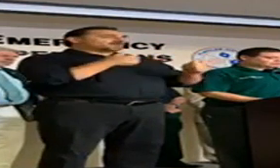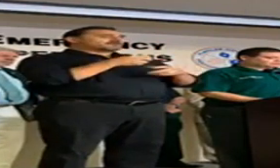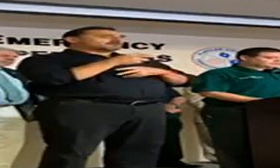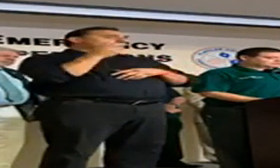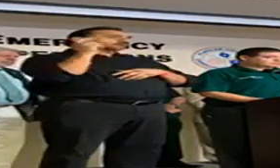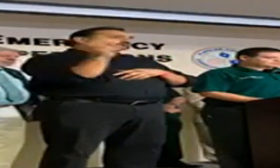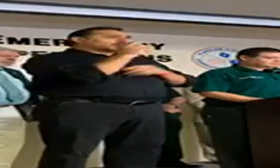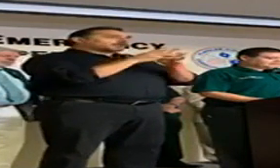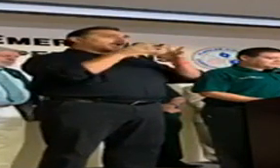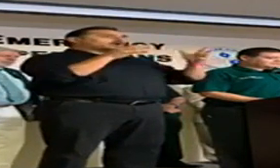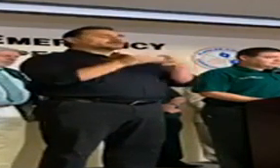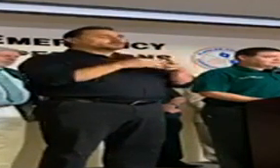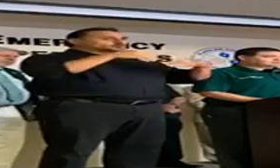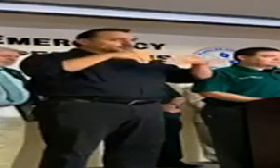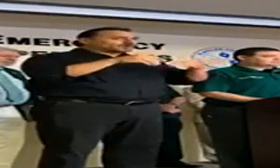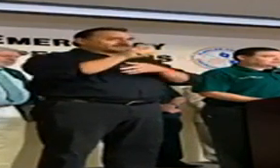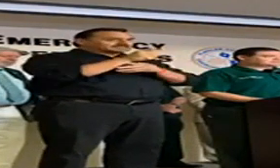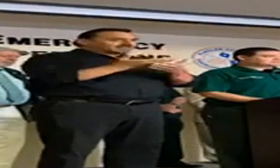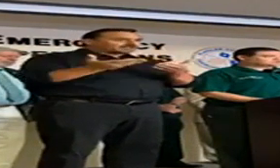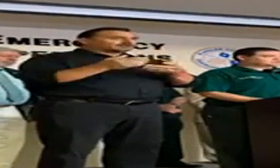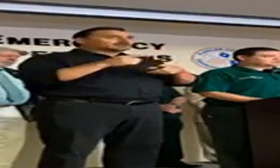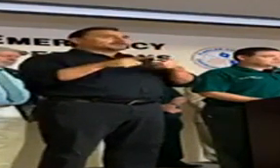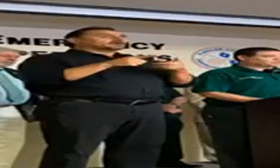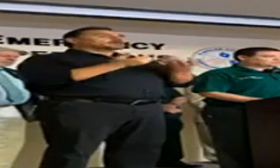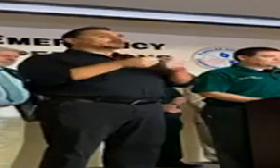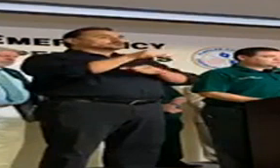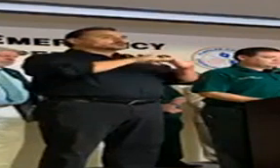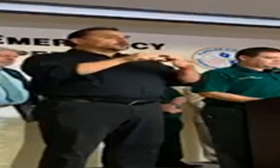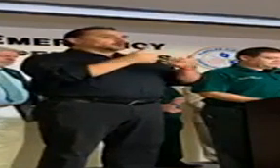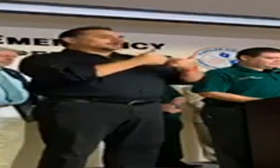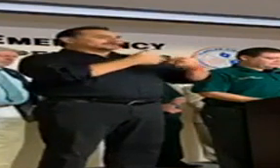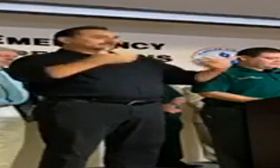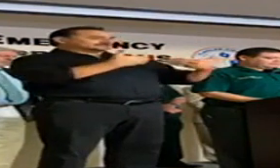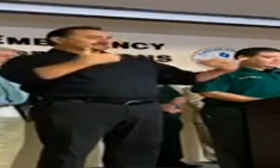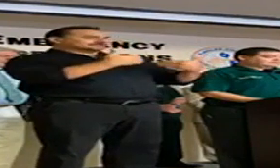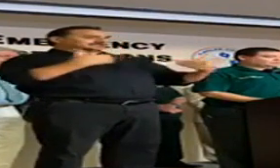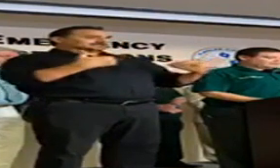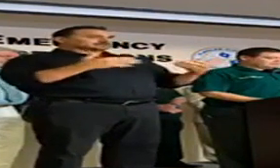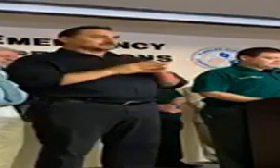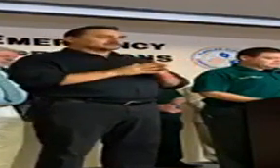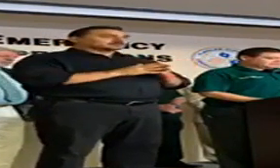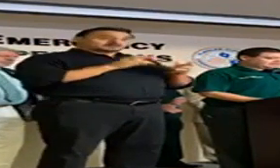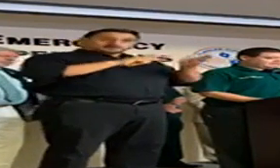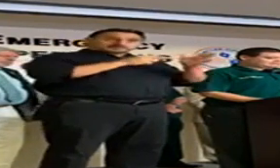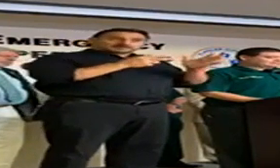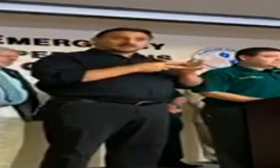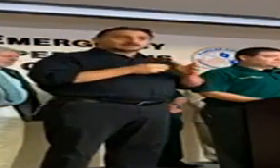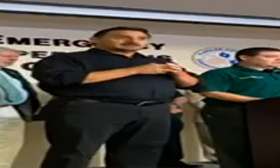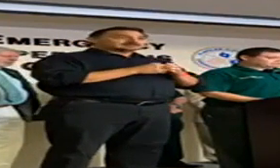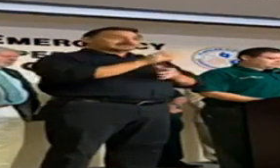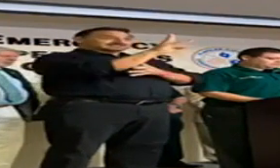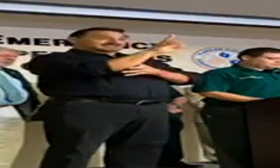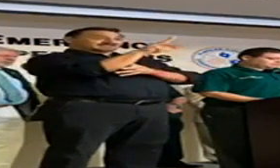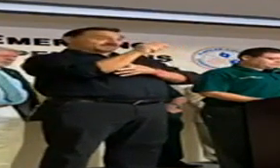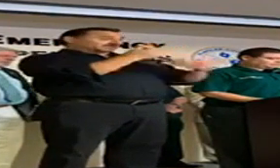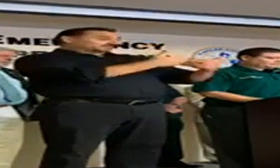go to the store for necessary supplies. Just please practice social distancing when you do so. What that means is staying at least six feet away